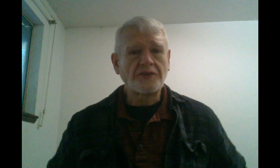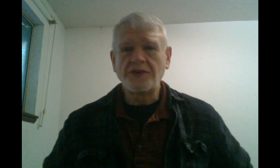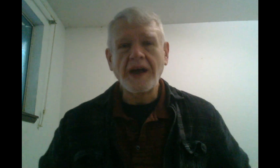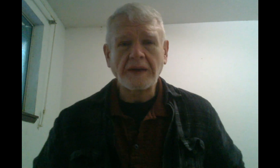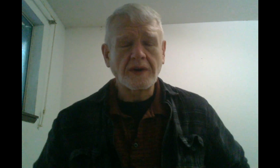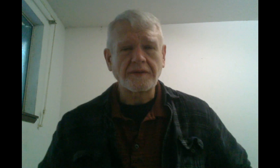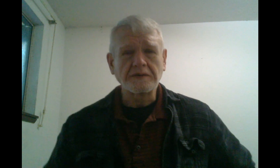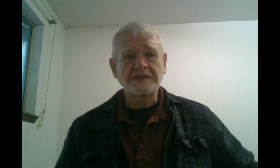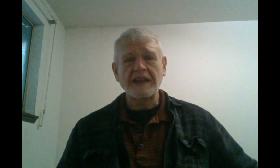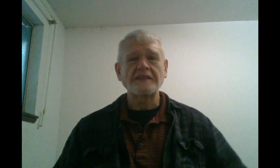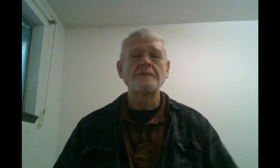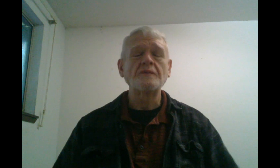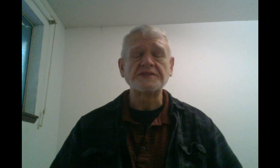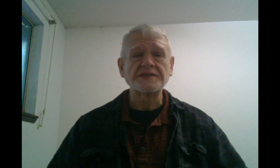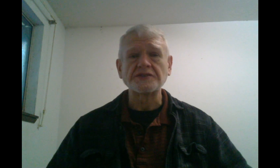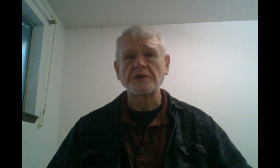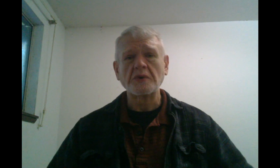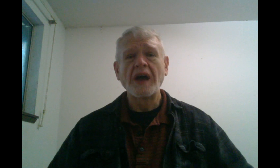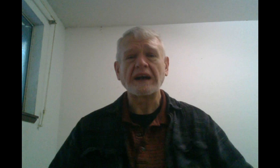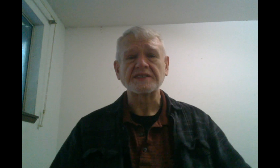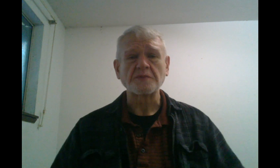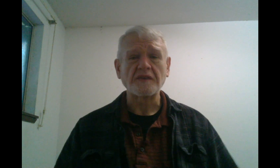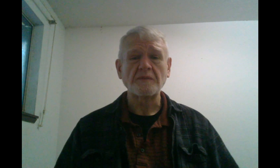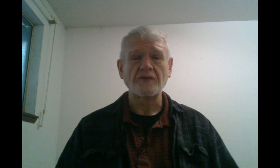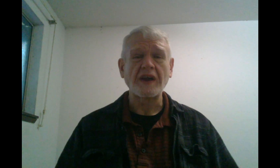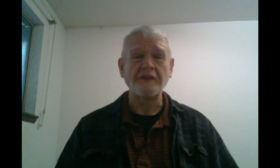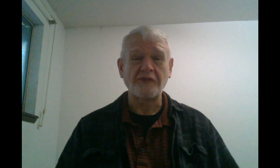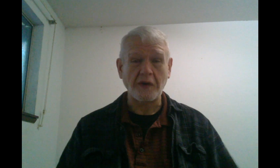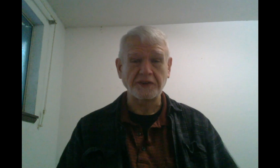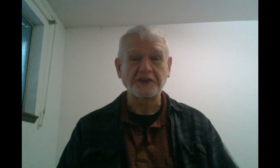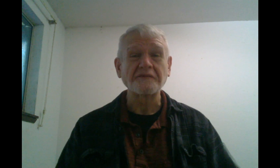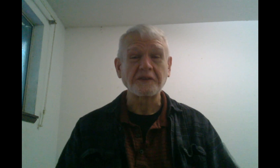would have frozen to death, which isn't true. I just would have been very, very uncomfortable.